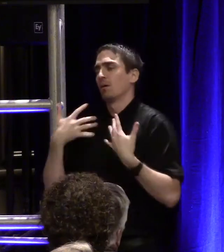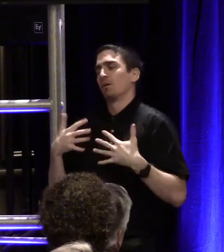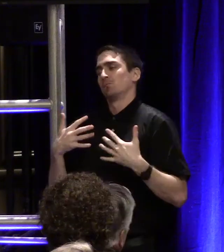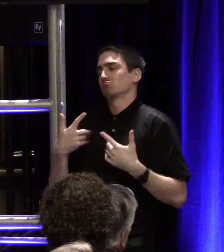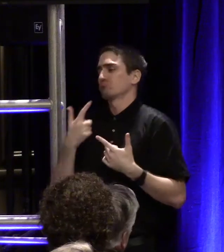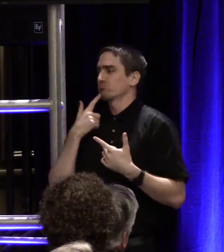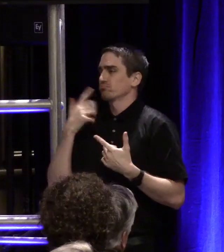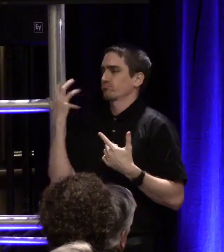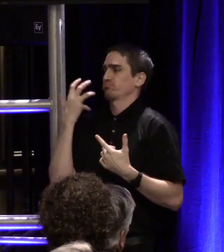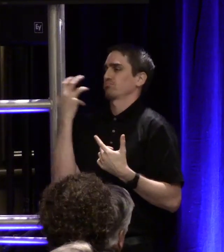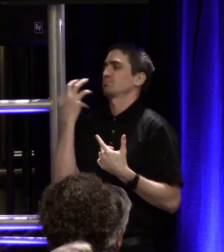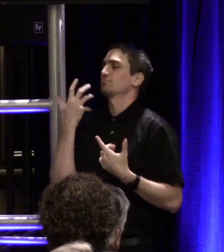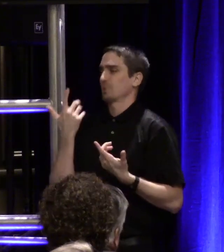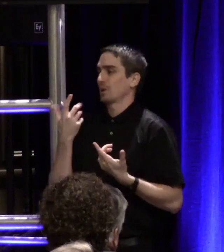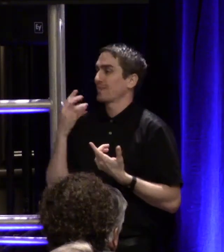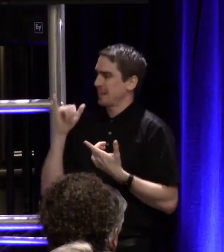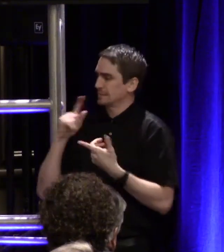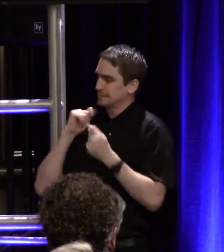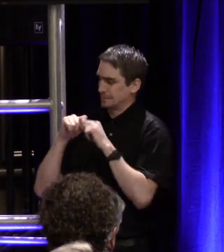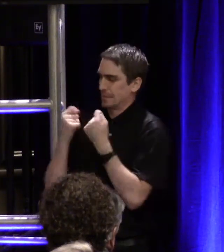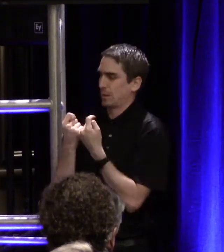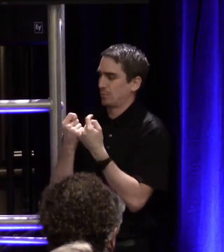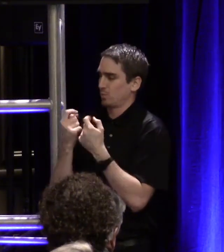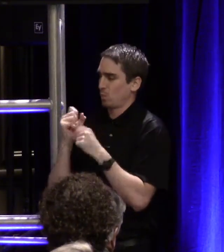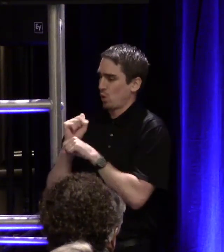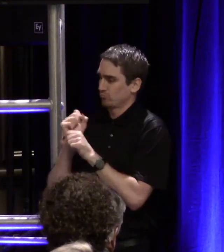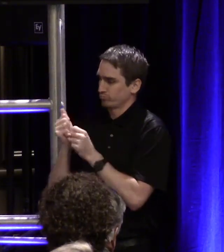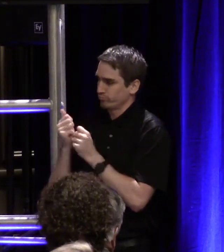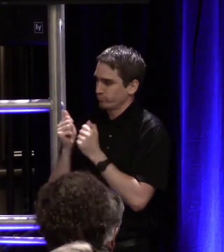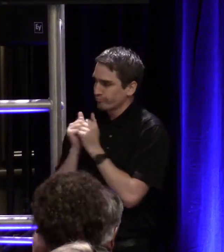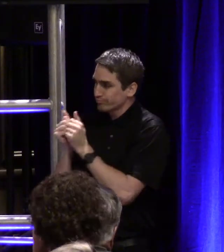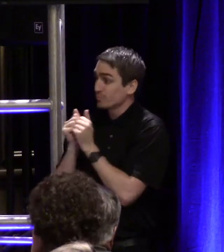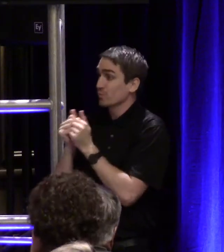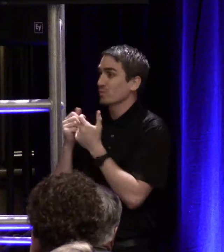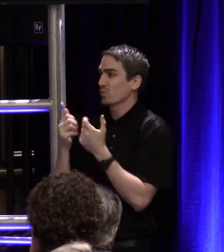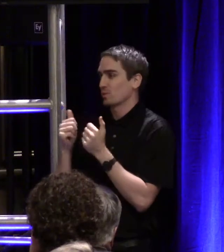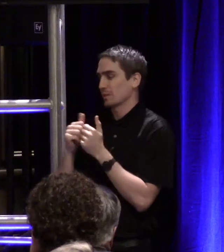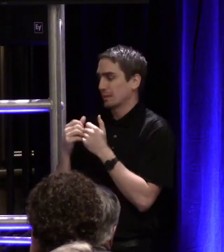truly remarkable. That is teamwork with a capital T.